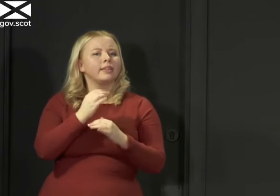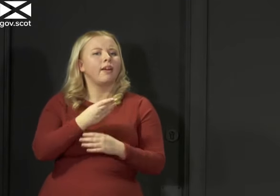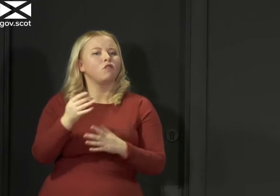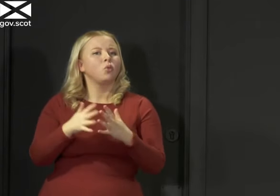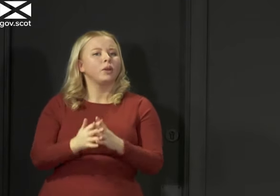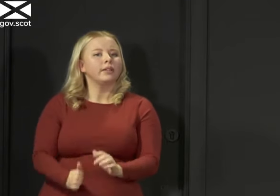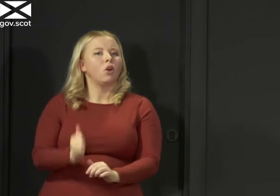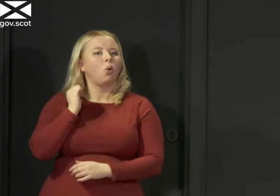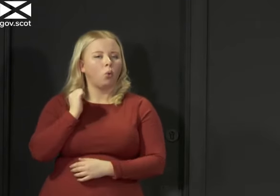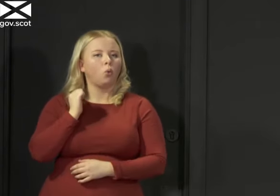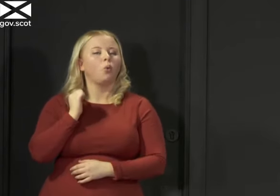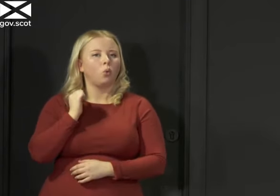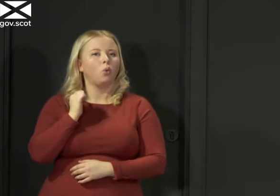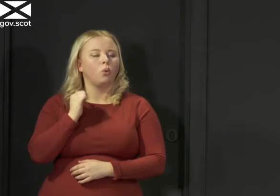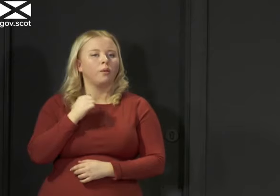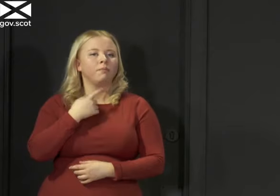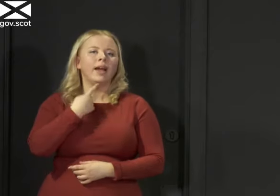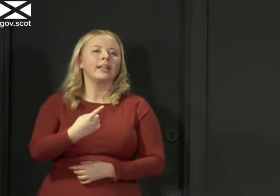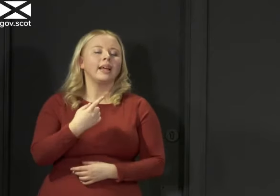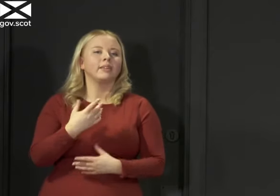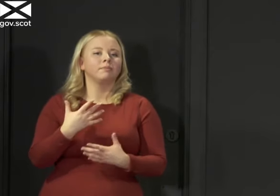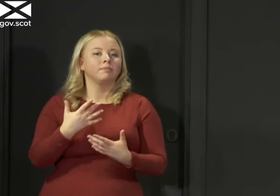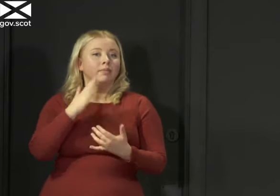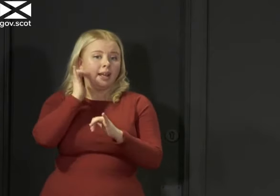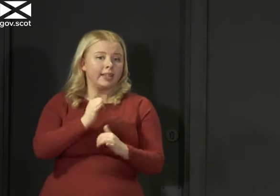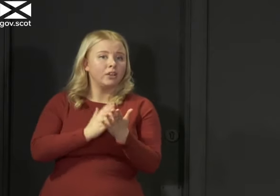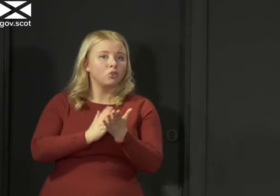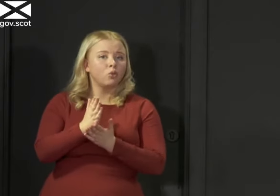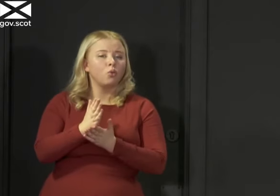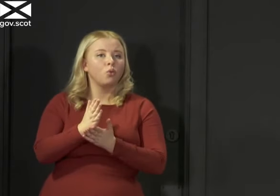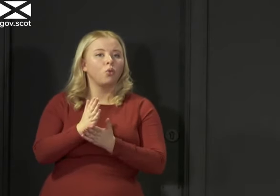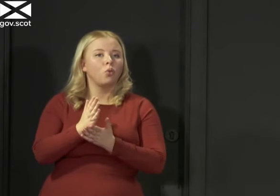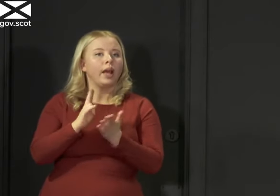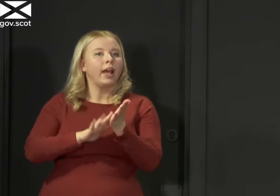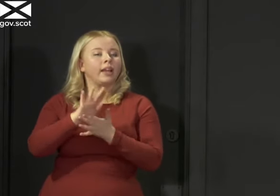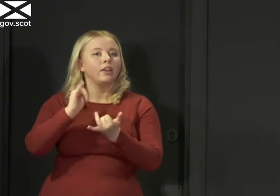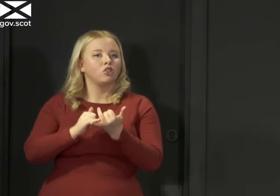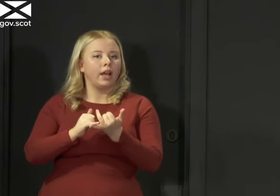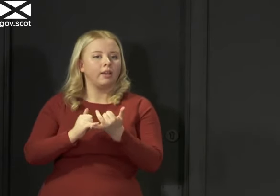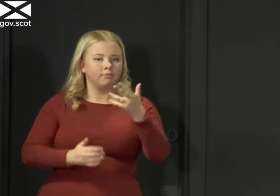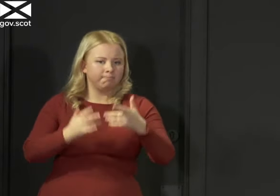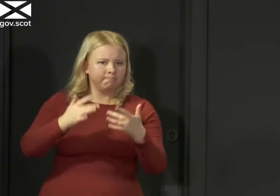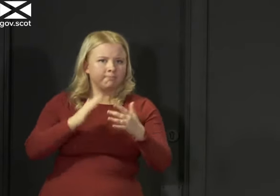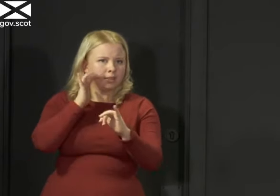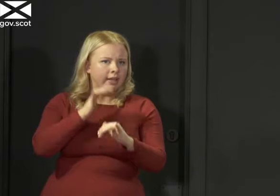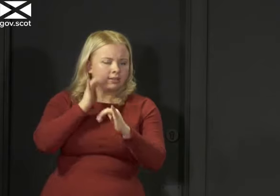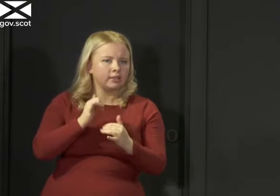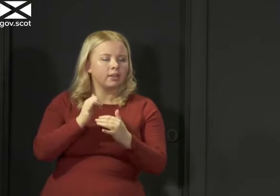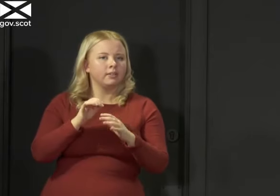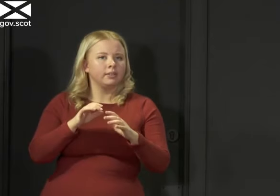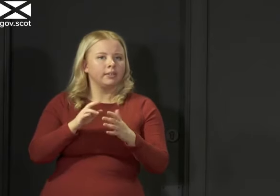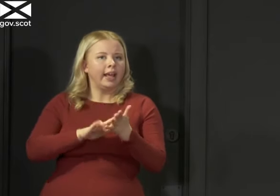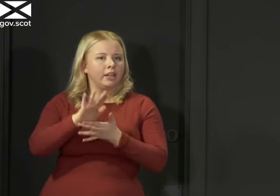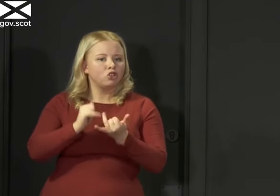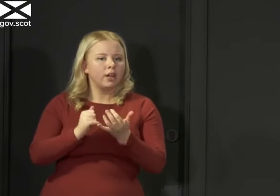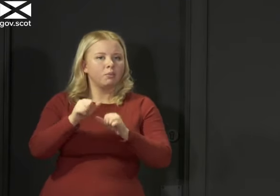said that with the tests that come through, are done by and come through the NHS in Scotland, that are done by the NHS